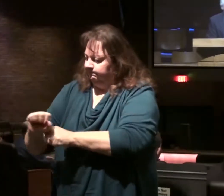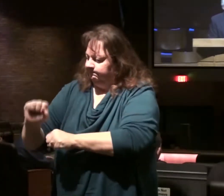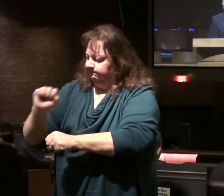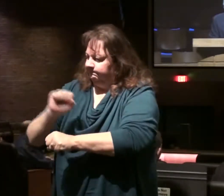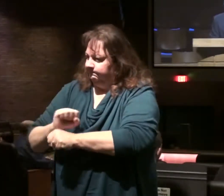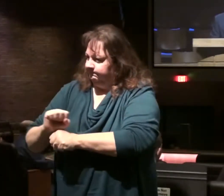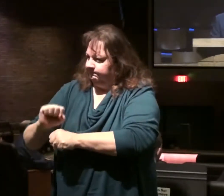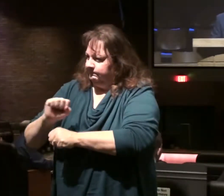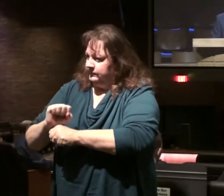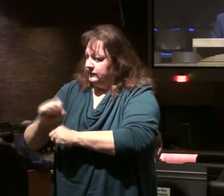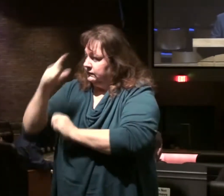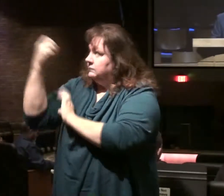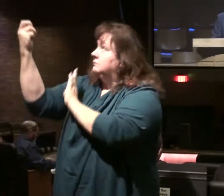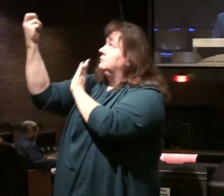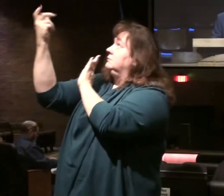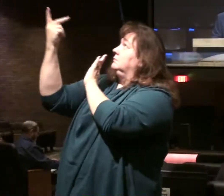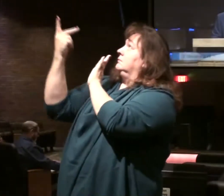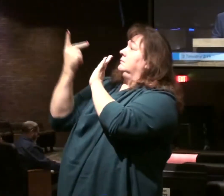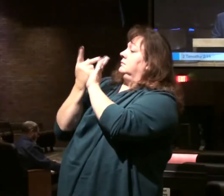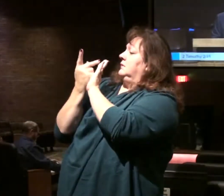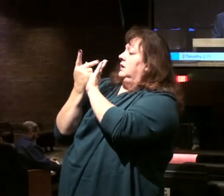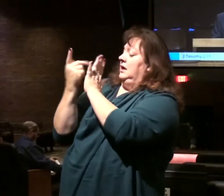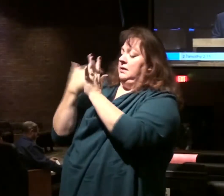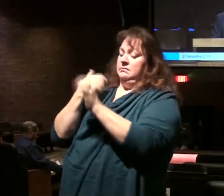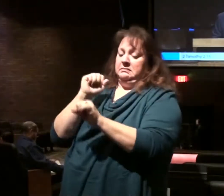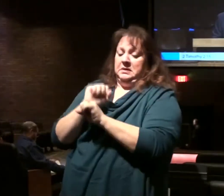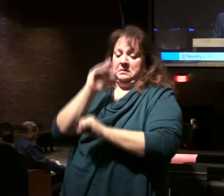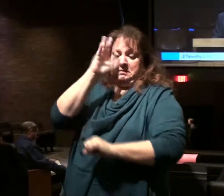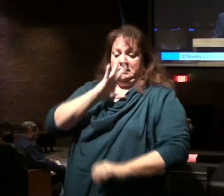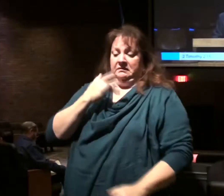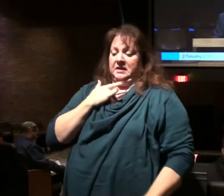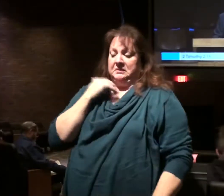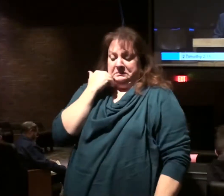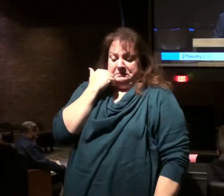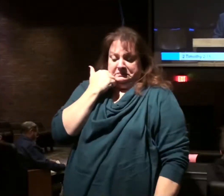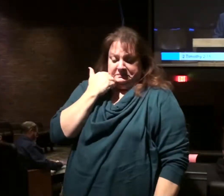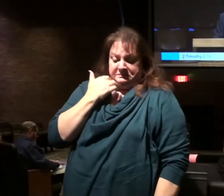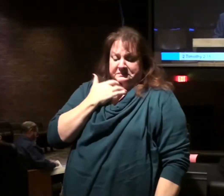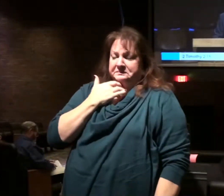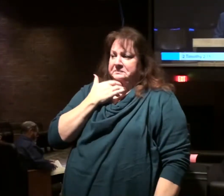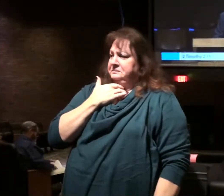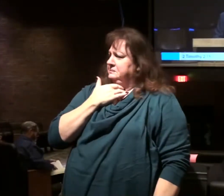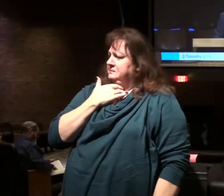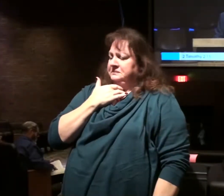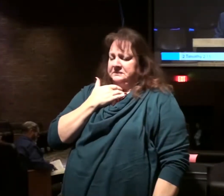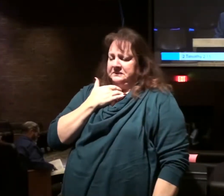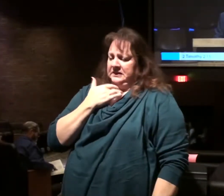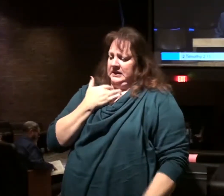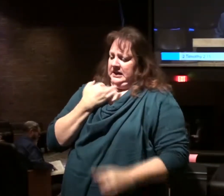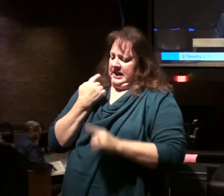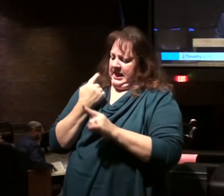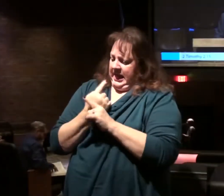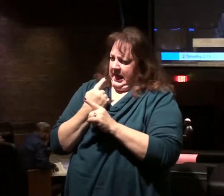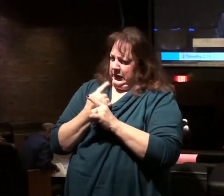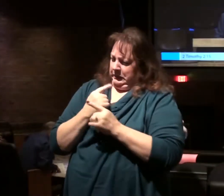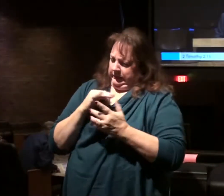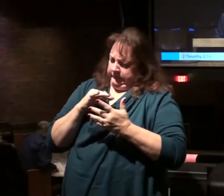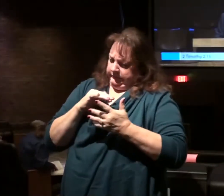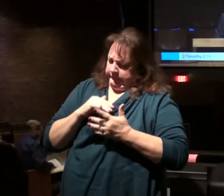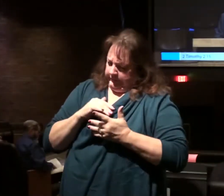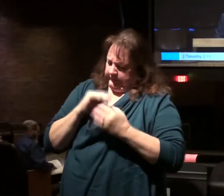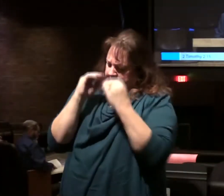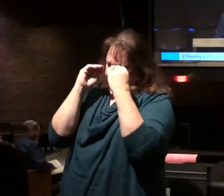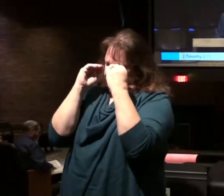God, as a workman who does not need to be ashamed, accurately handling the